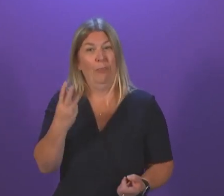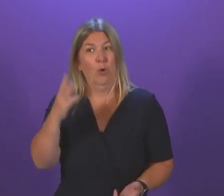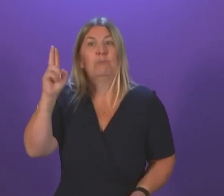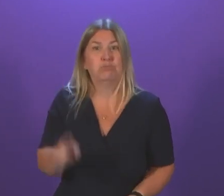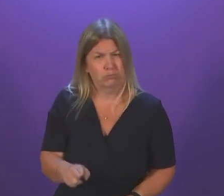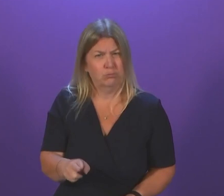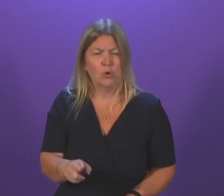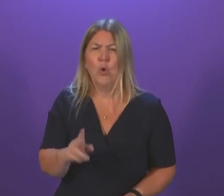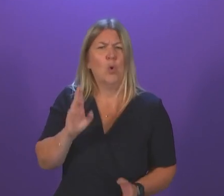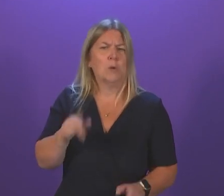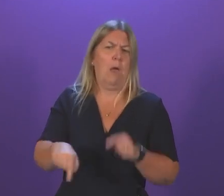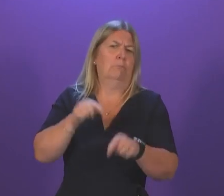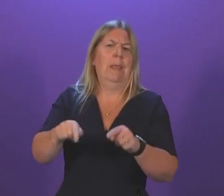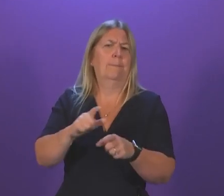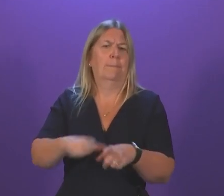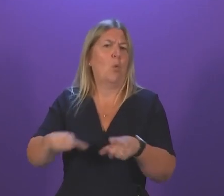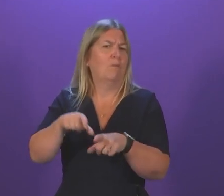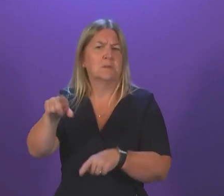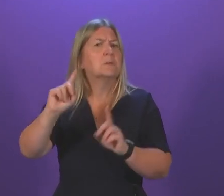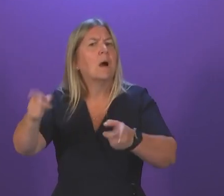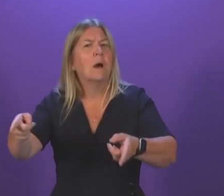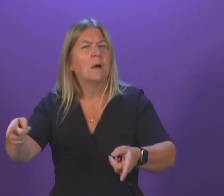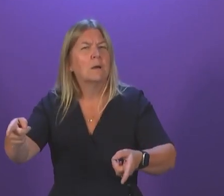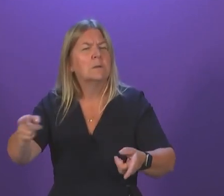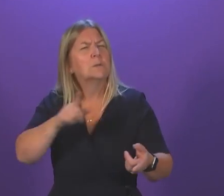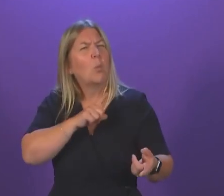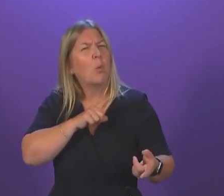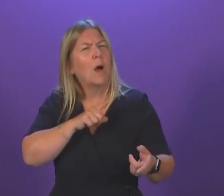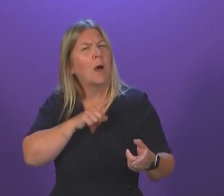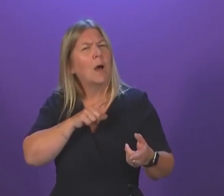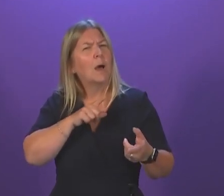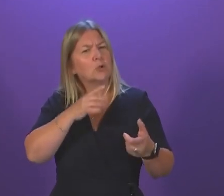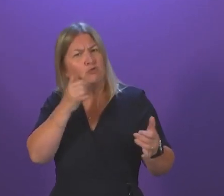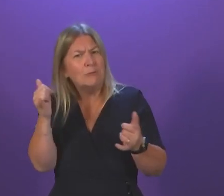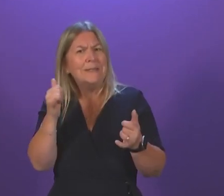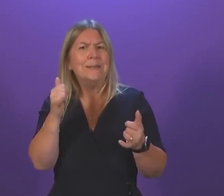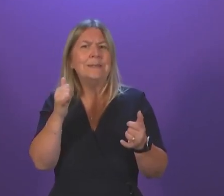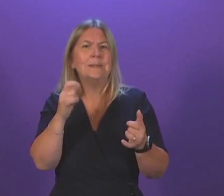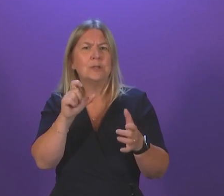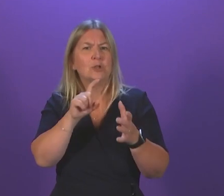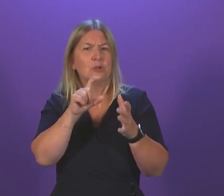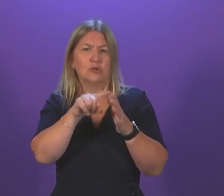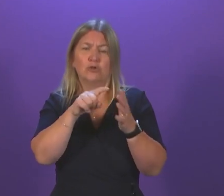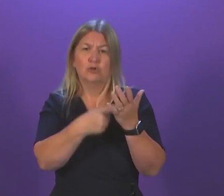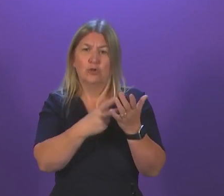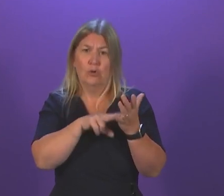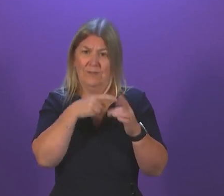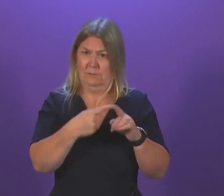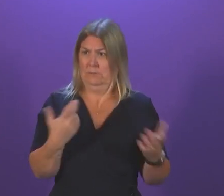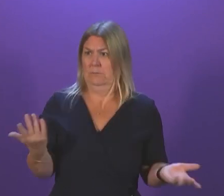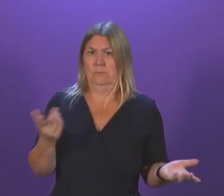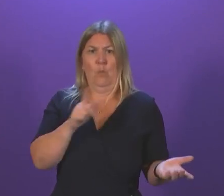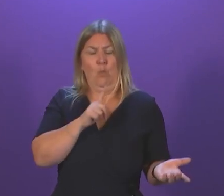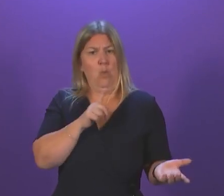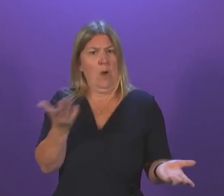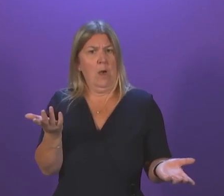all be blamed on Covid. So why have cervical cancer screenings dropped so dramatically when the NHS is supposed to